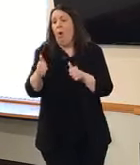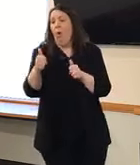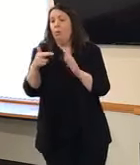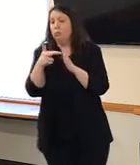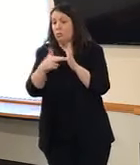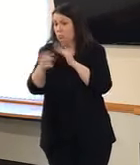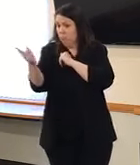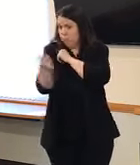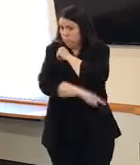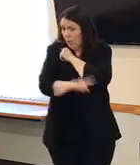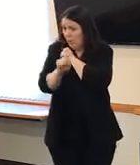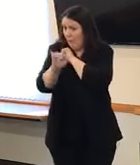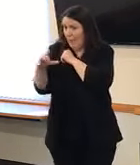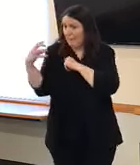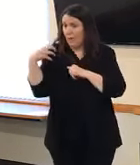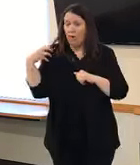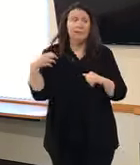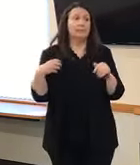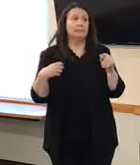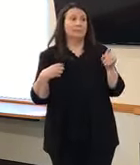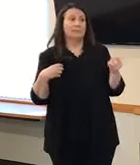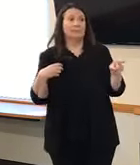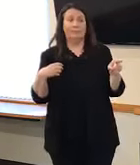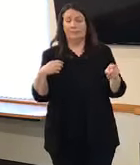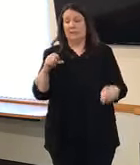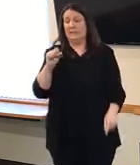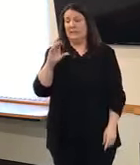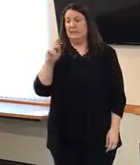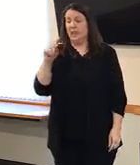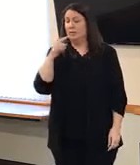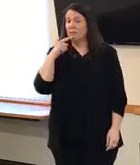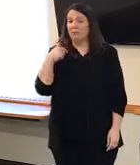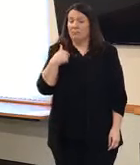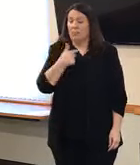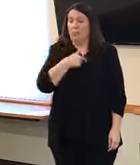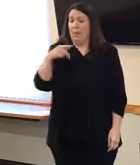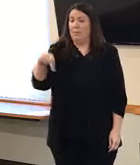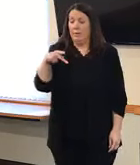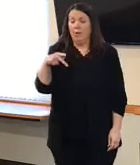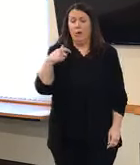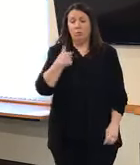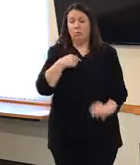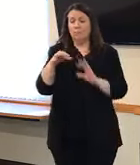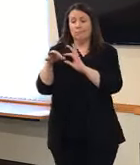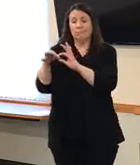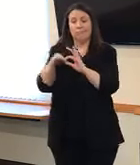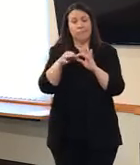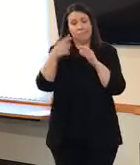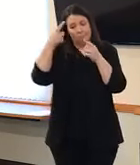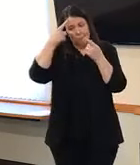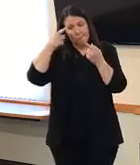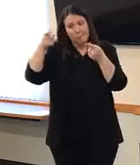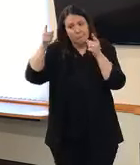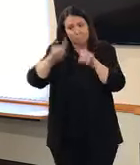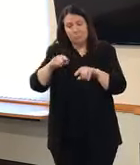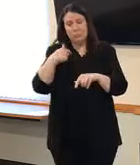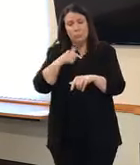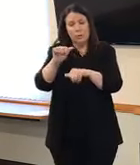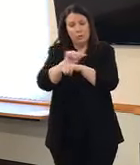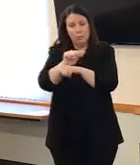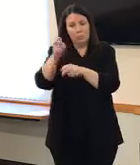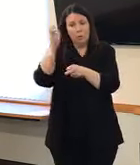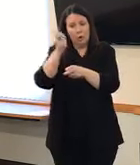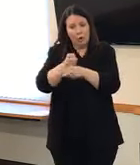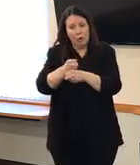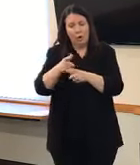Well, as of right now, I would characterize Perry County government as being very united, uh, and, uh, all of us working, uh, very hard to